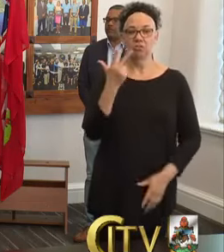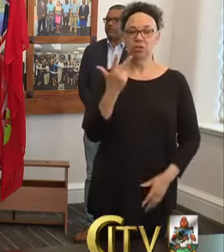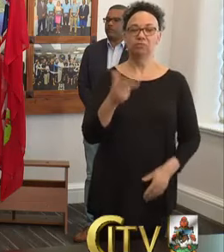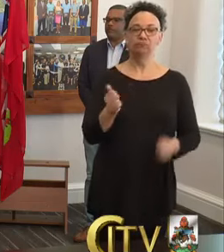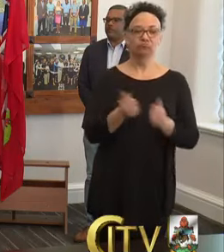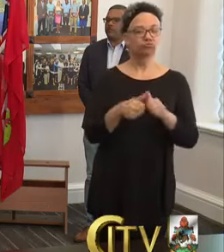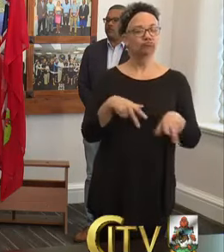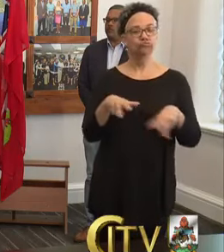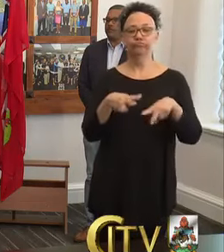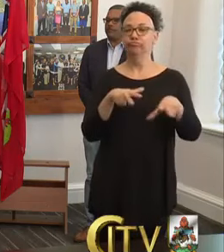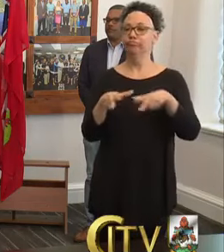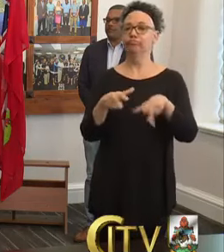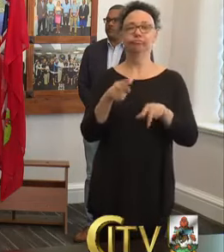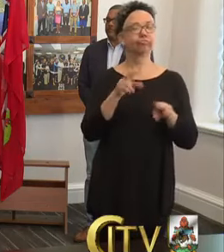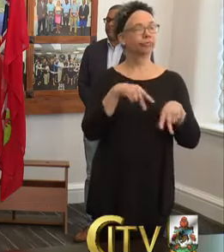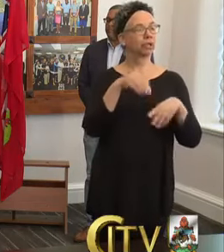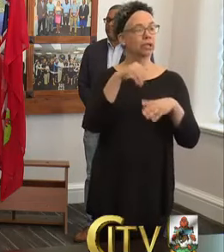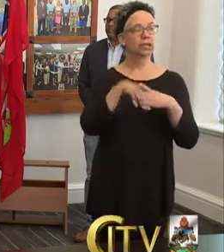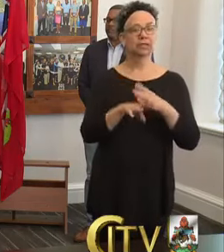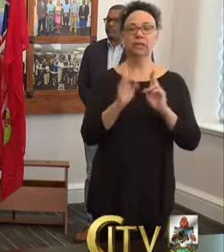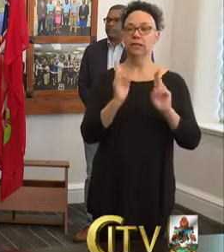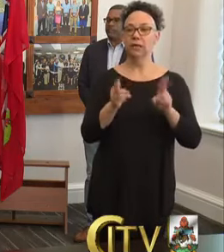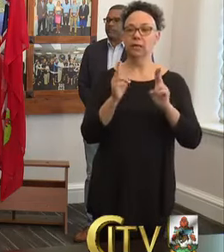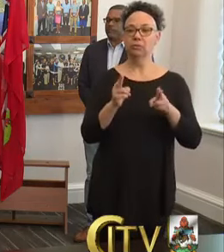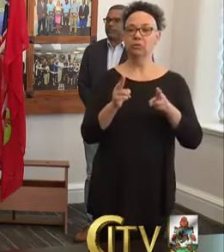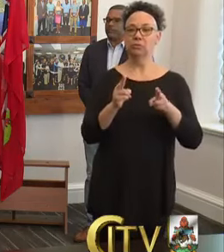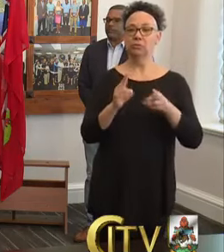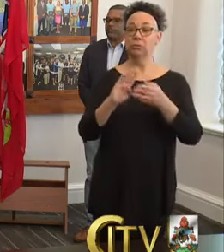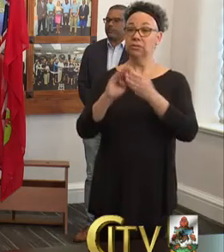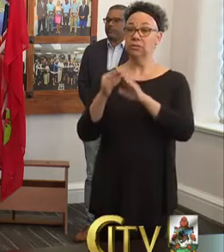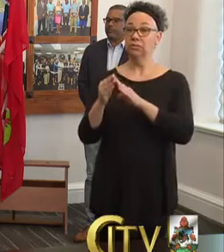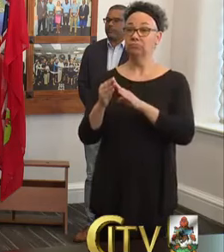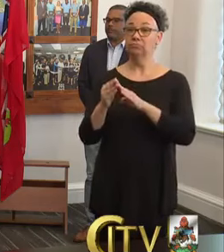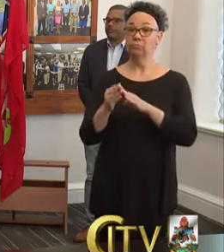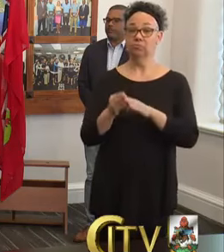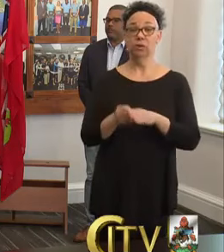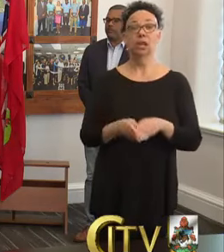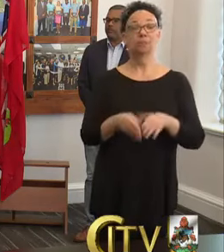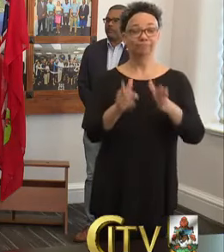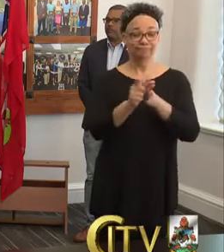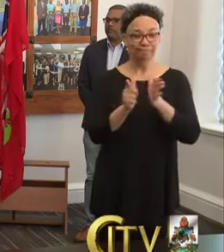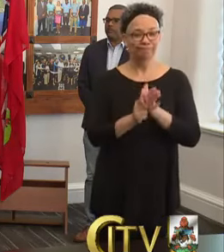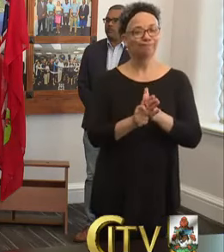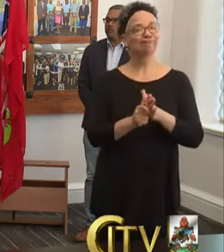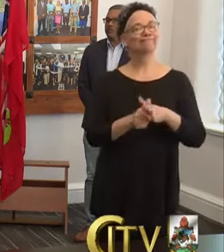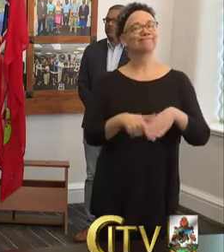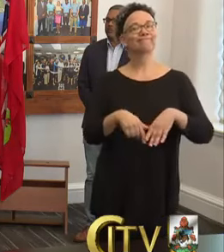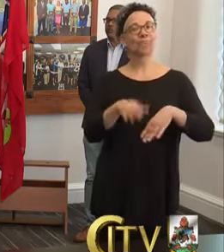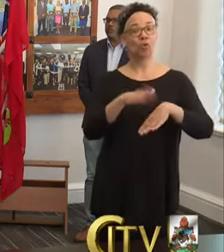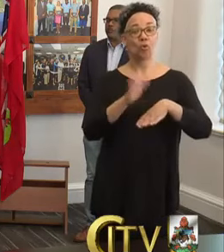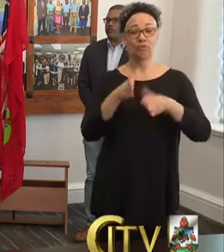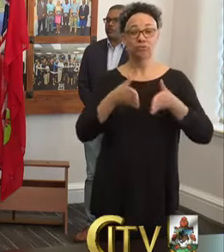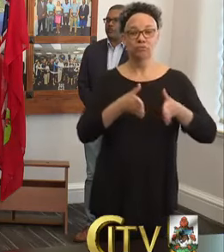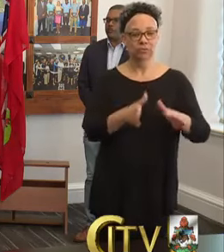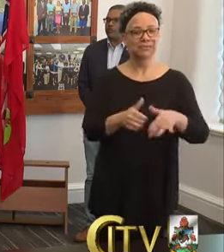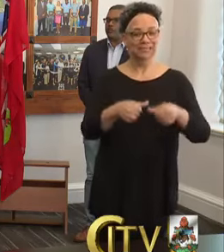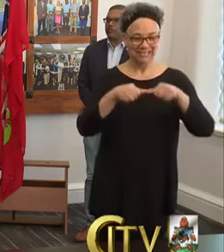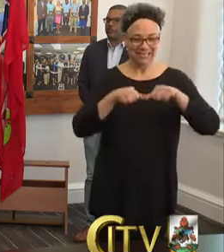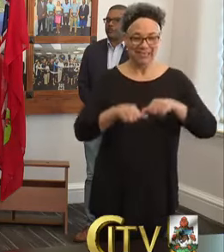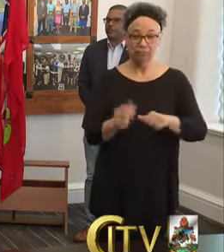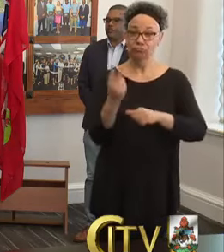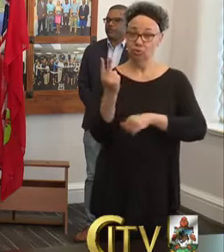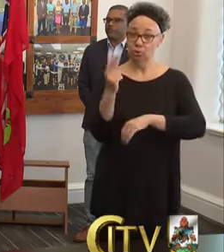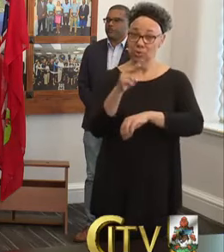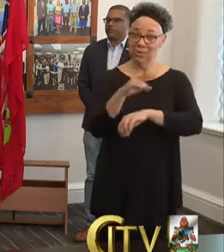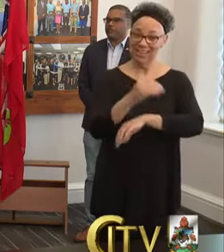the city of Hamilton. The curfew will continue for two more nights and it will be assessed to see whether or not that